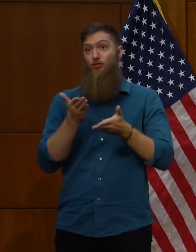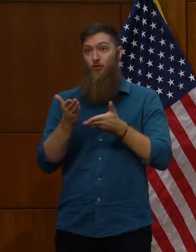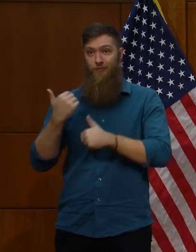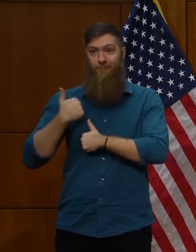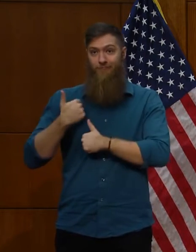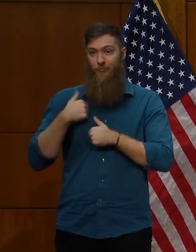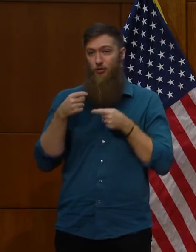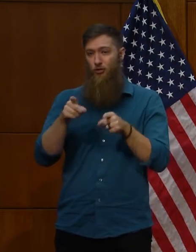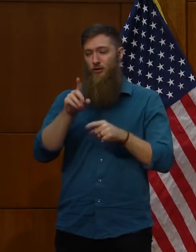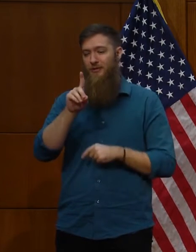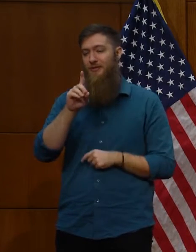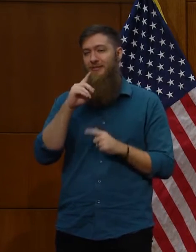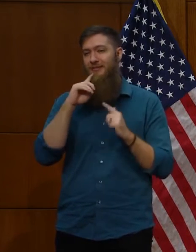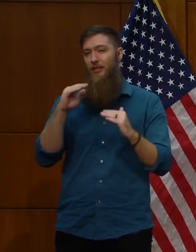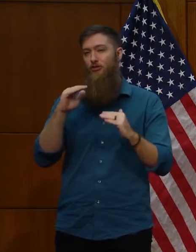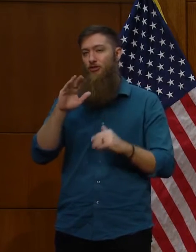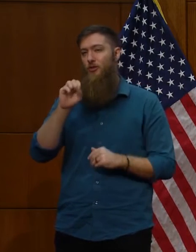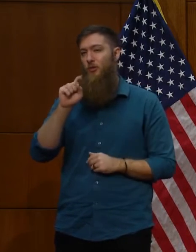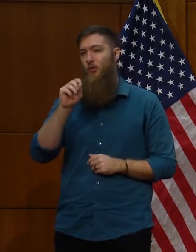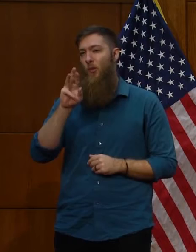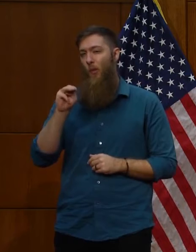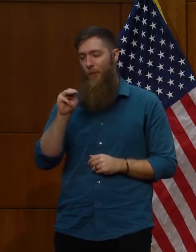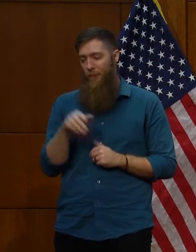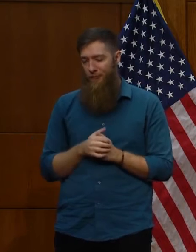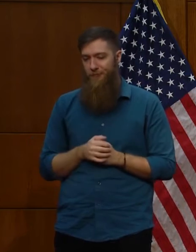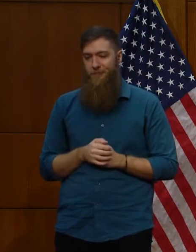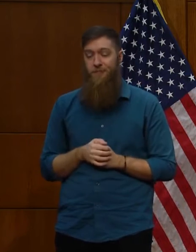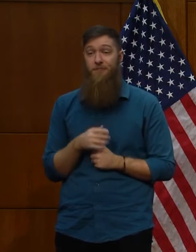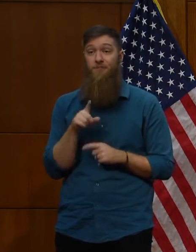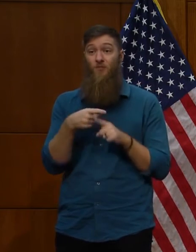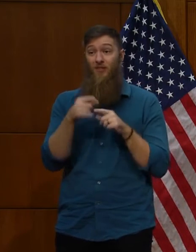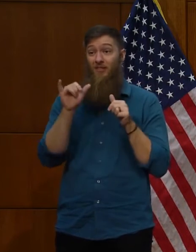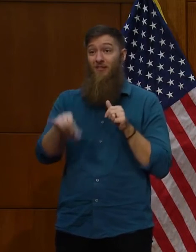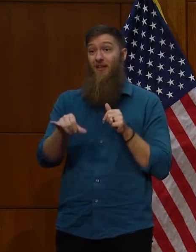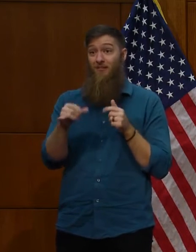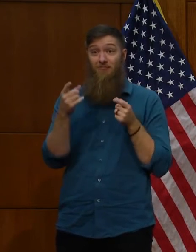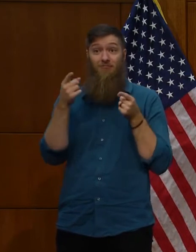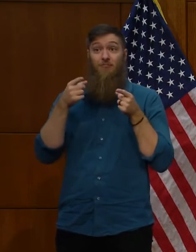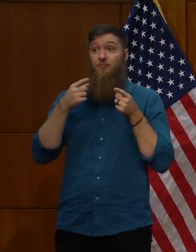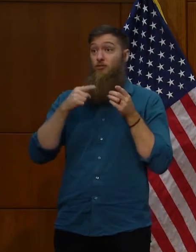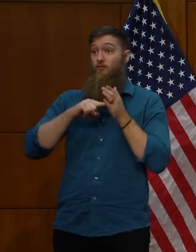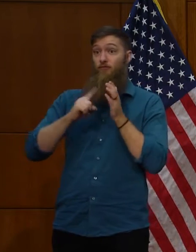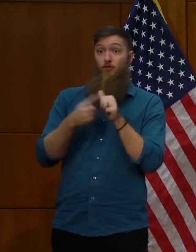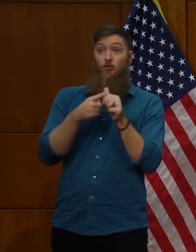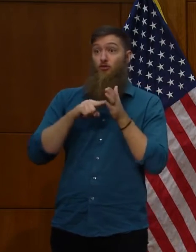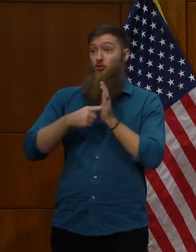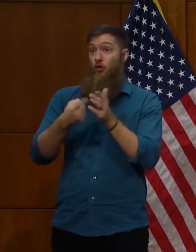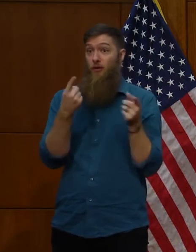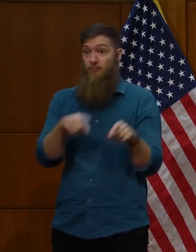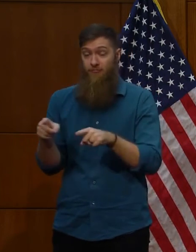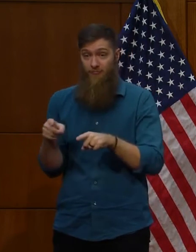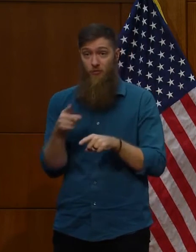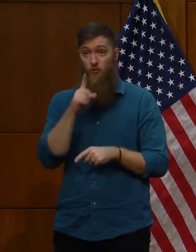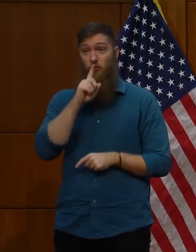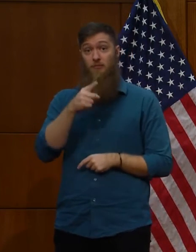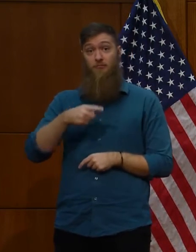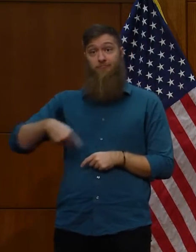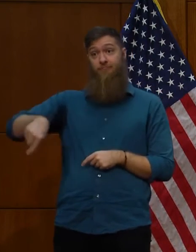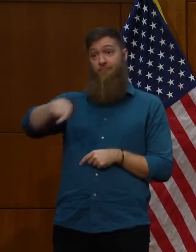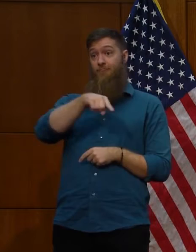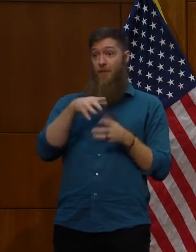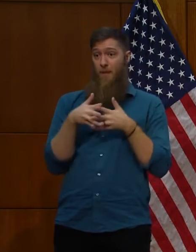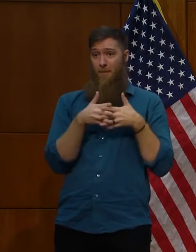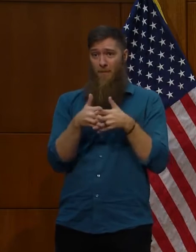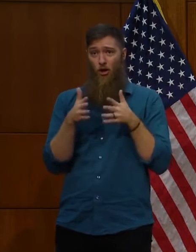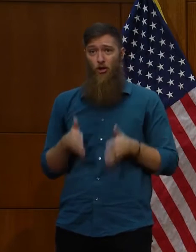Storm. And one of the things that I said when when all this started is it that we as Americans right now are